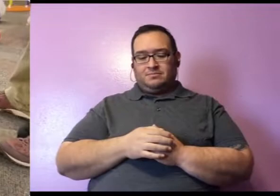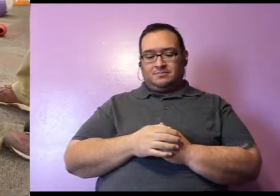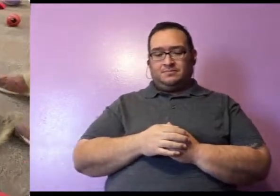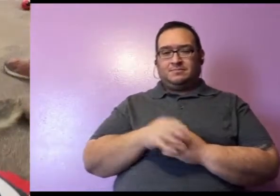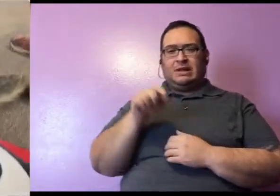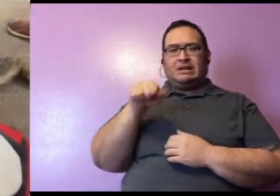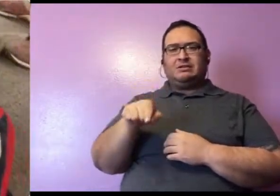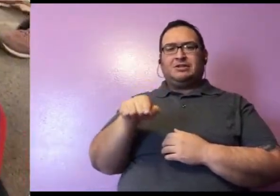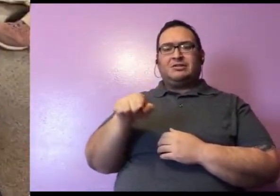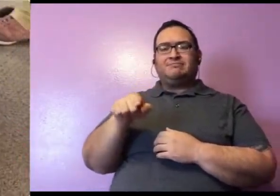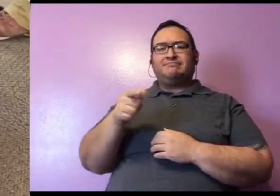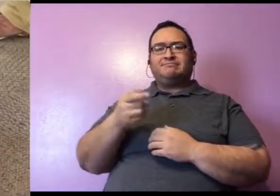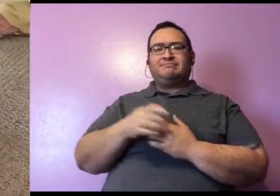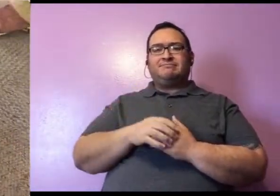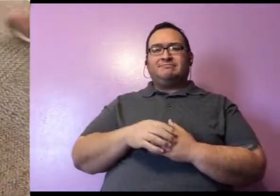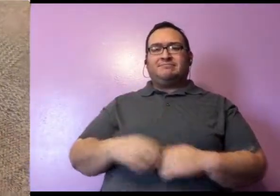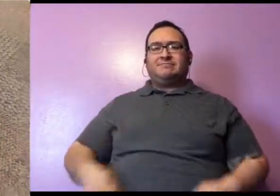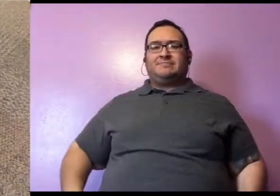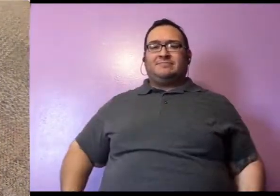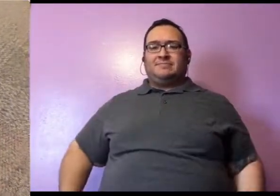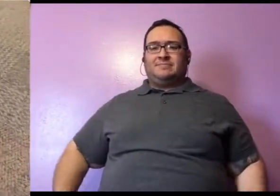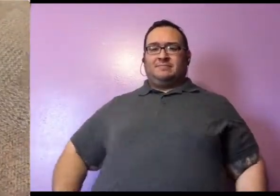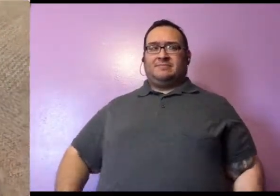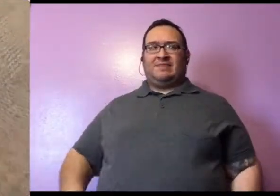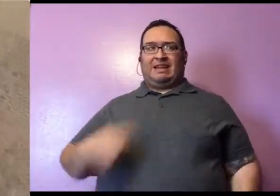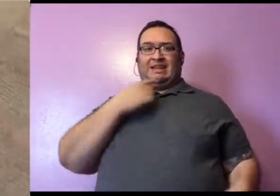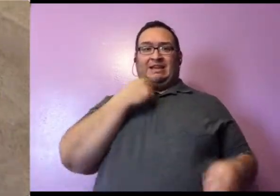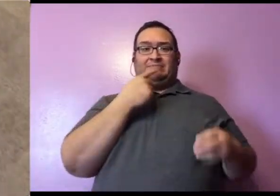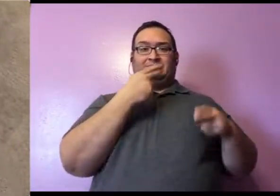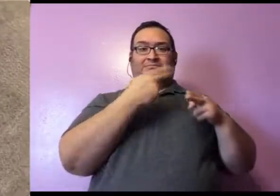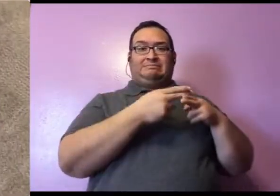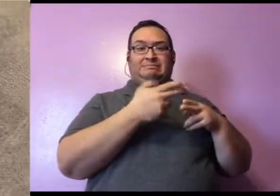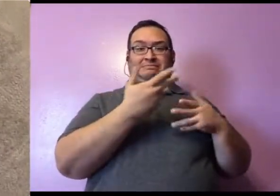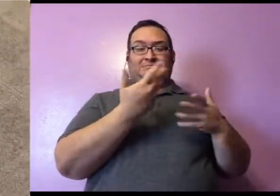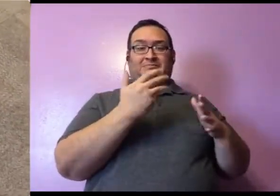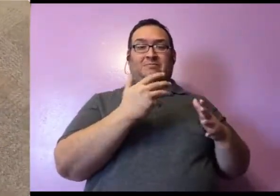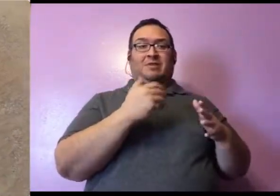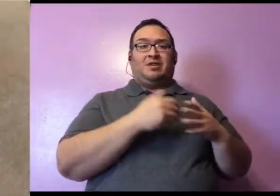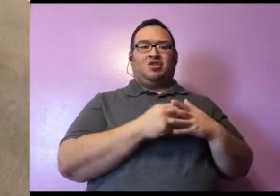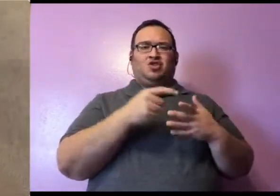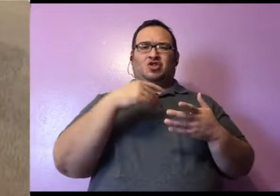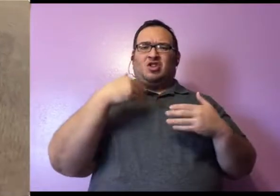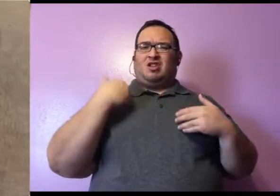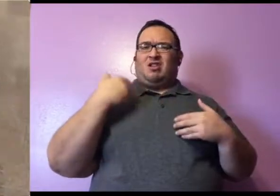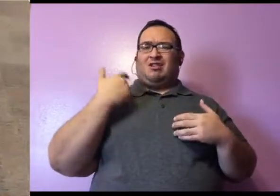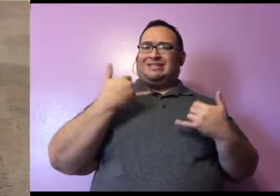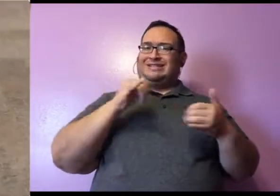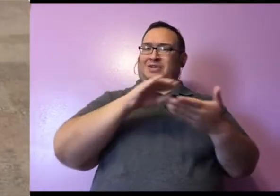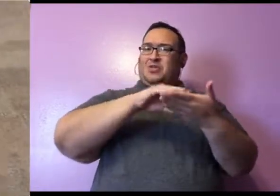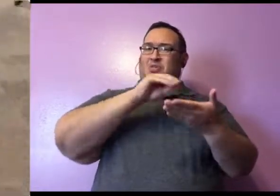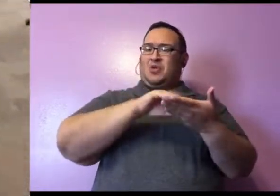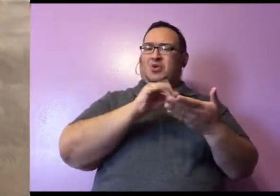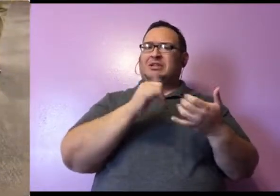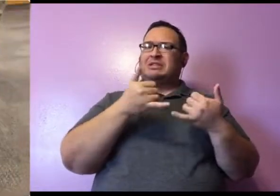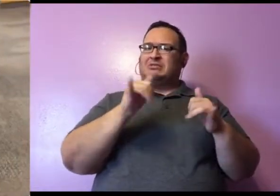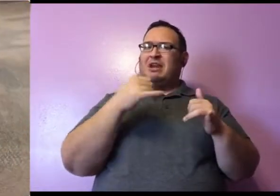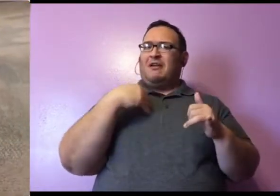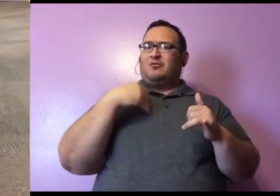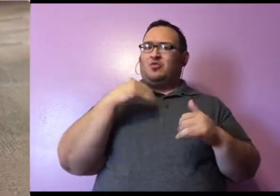Now she is, like I said, very young and still learning. She actually has some growing left to